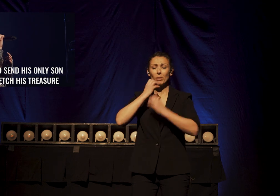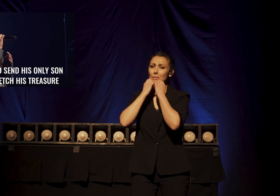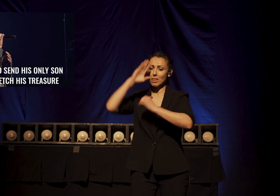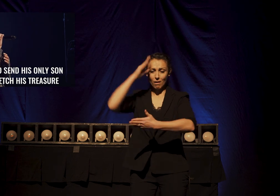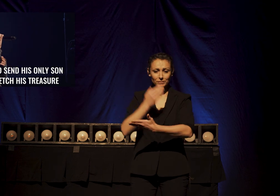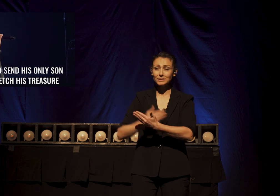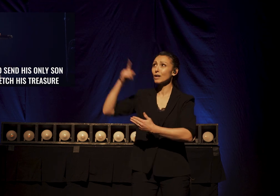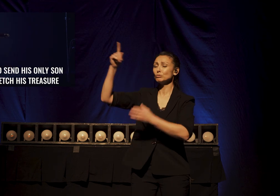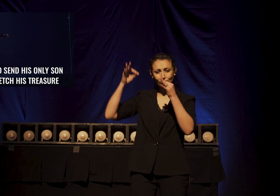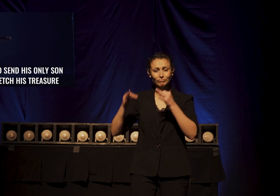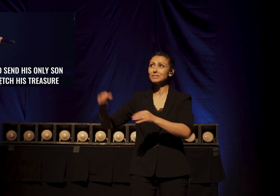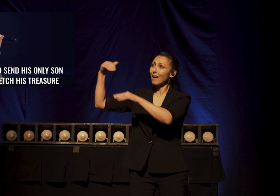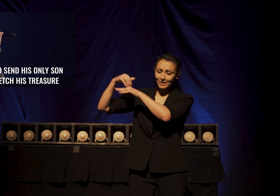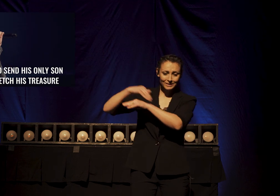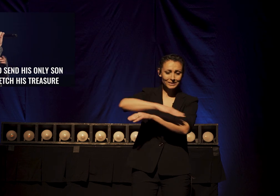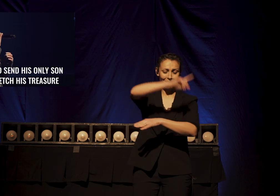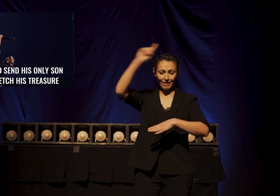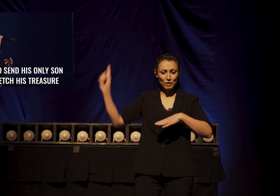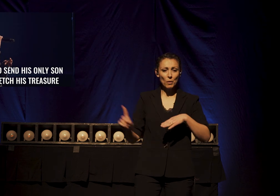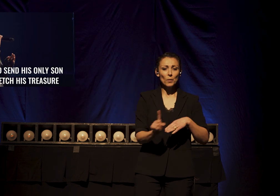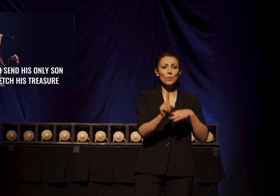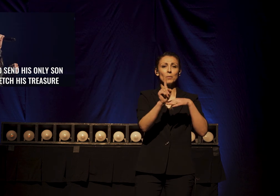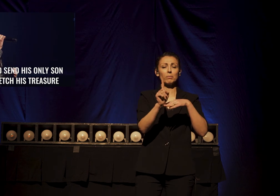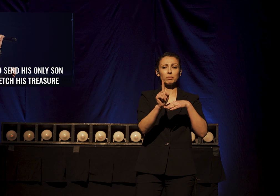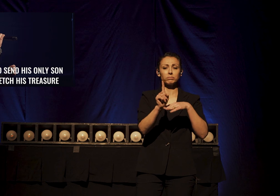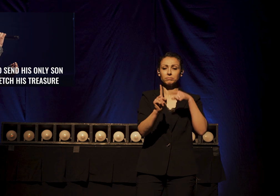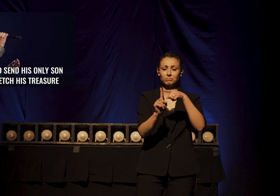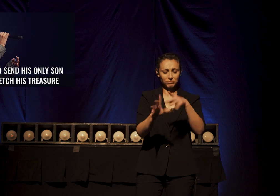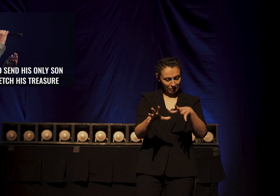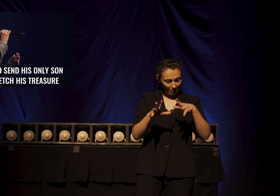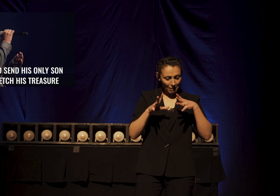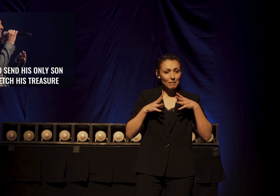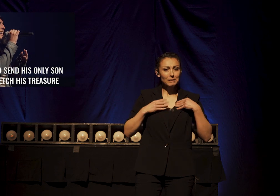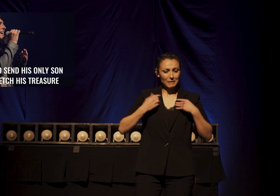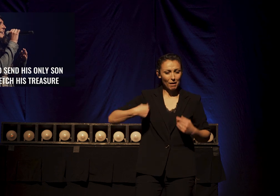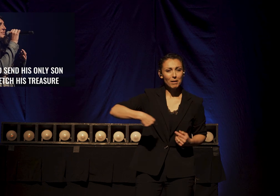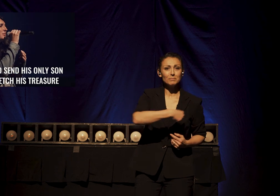to make a wretch His treasure.